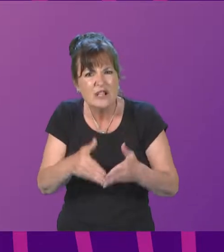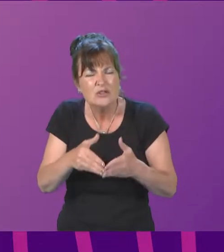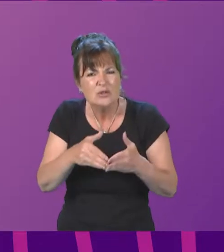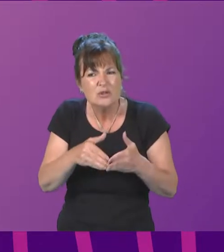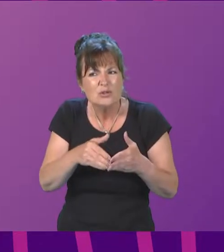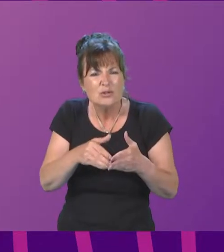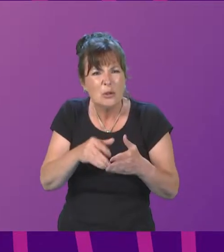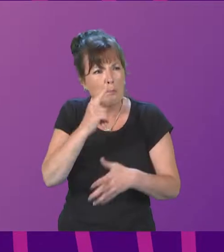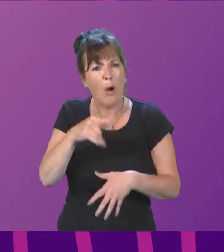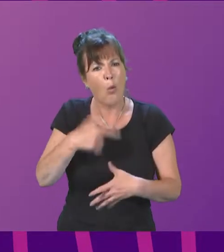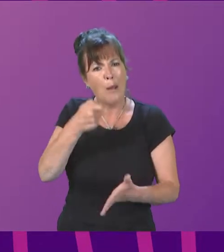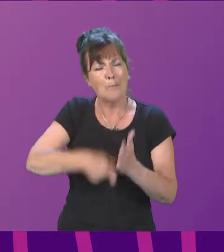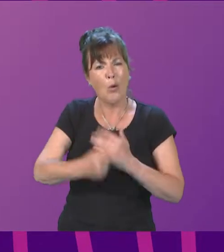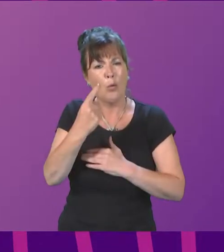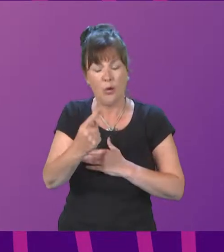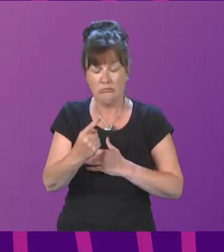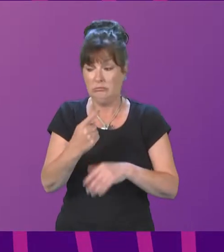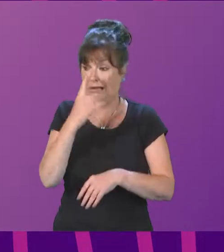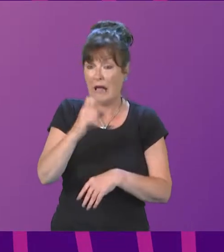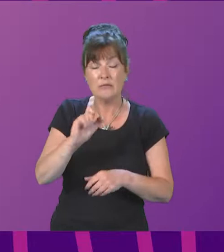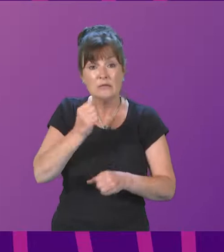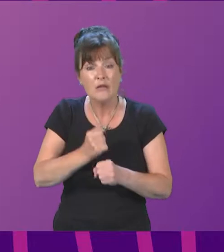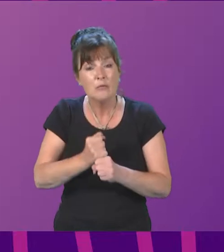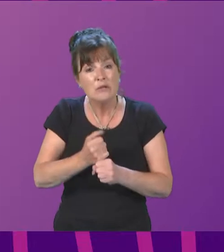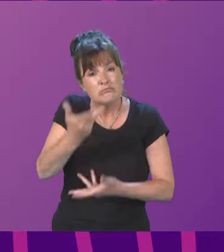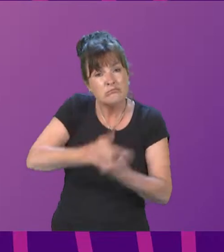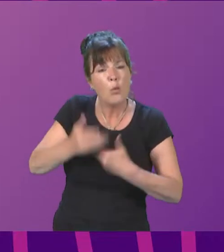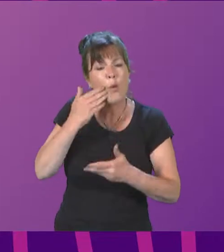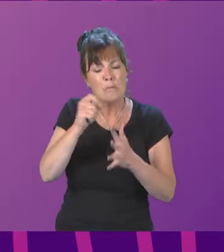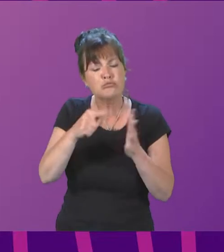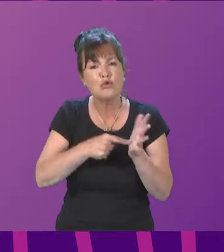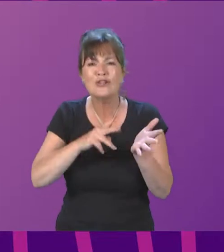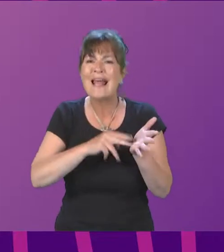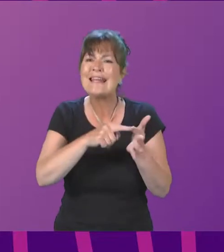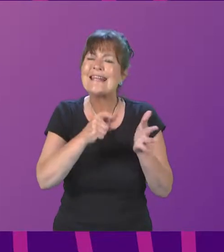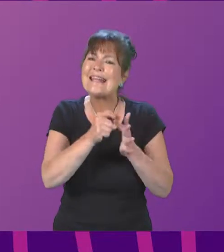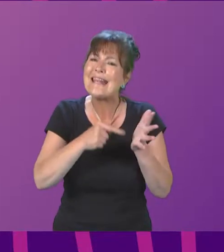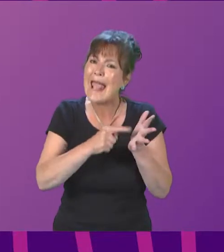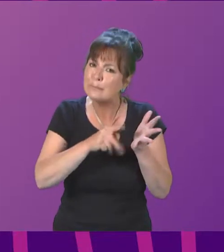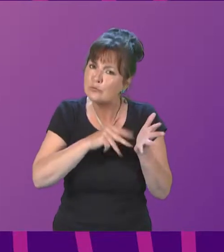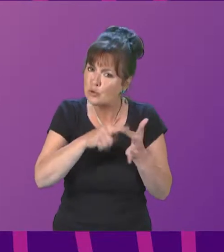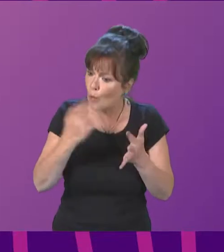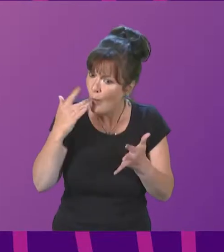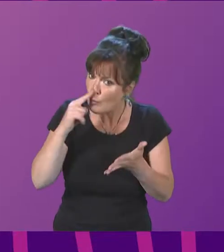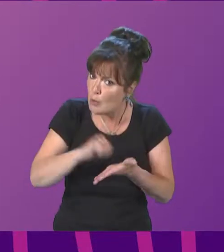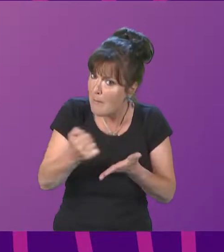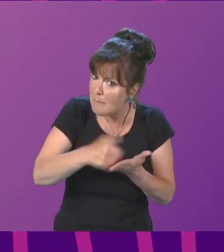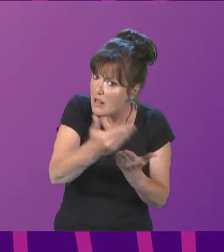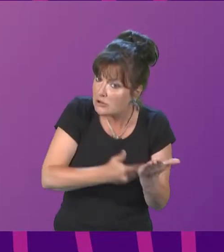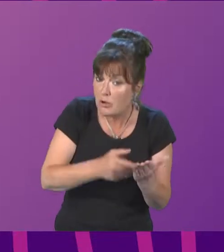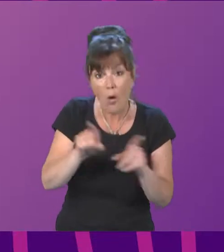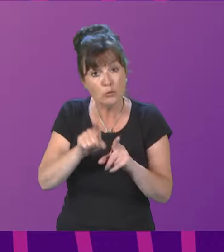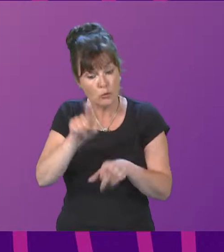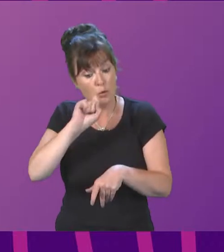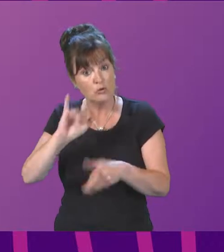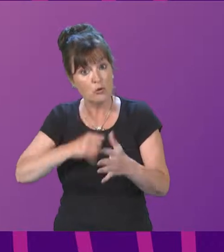confirm when Project Netun will be published but also will the Scottish Government commit to bringing